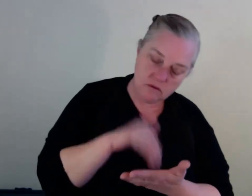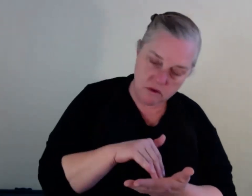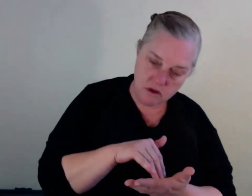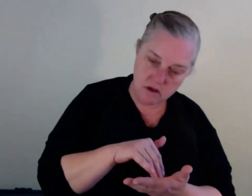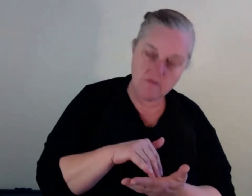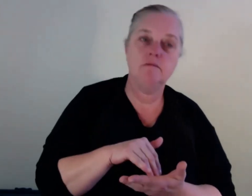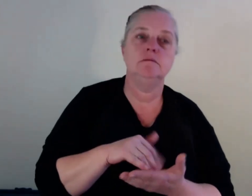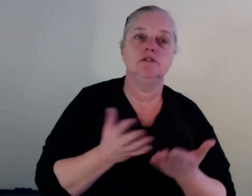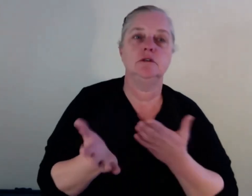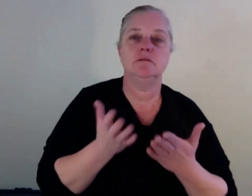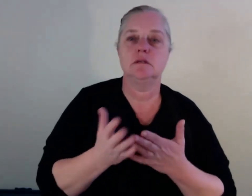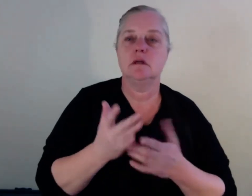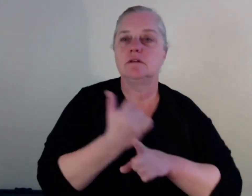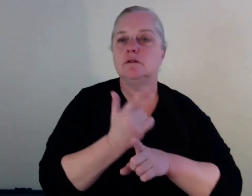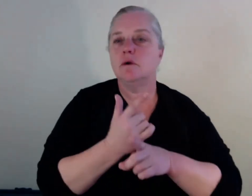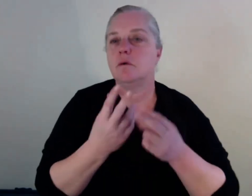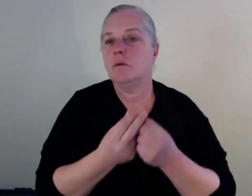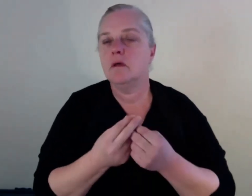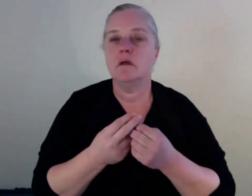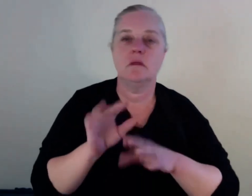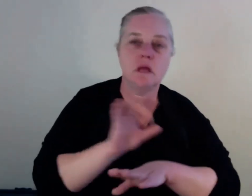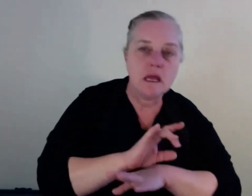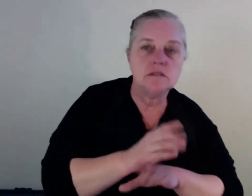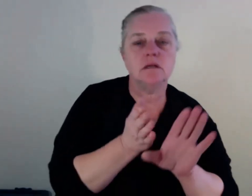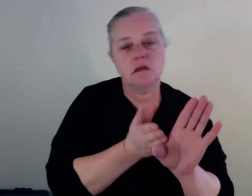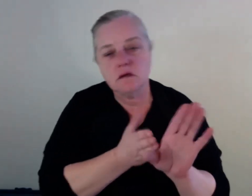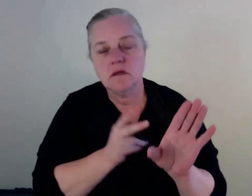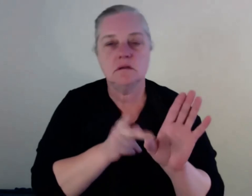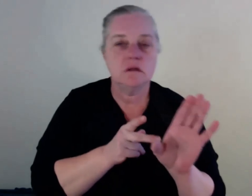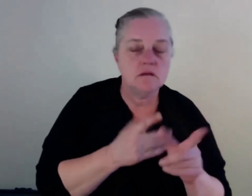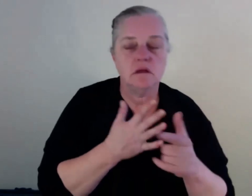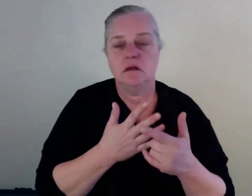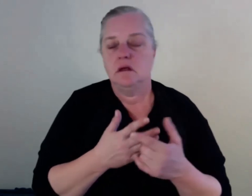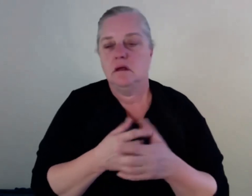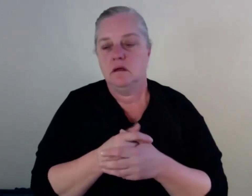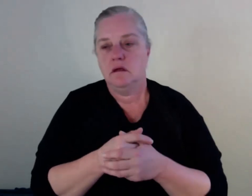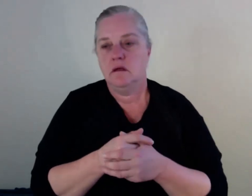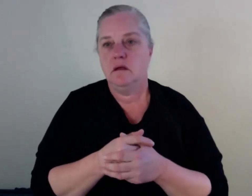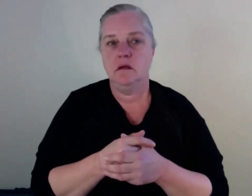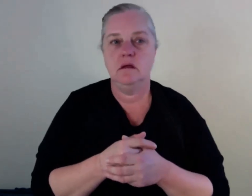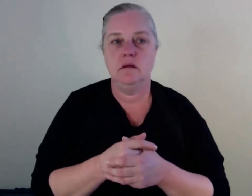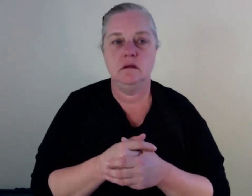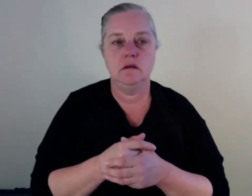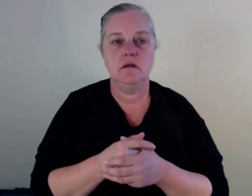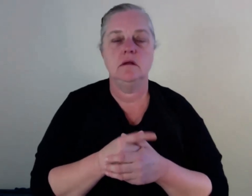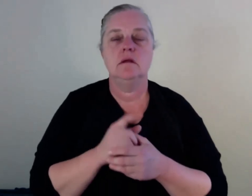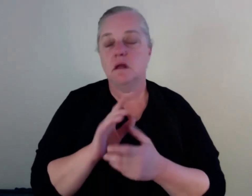and psychiatrists, whatever, whoever they speak to. But when they speak to people with lived experience, they can relate themselves